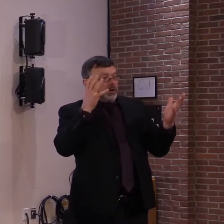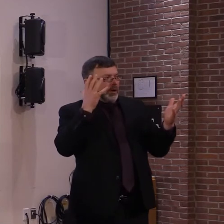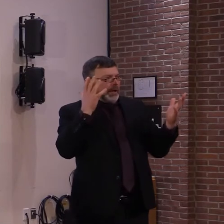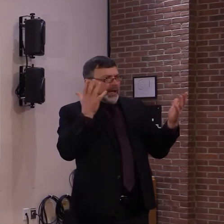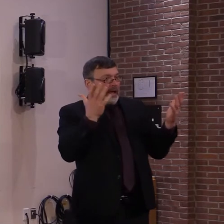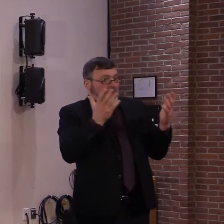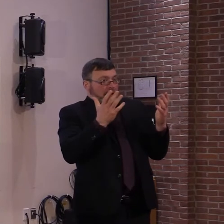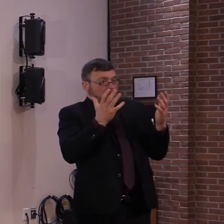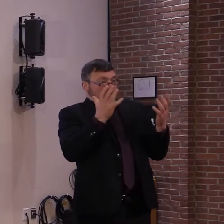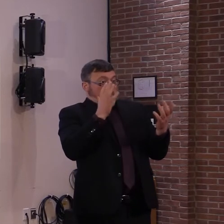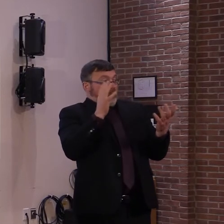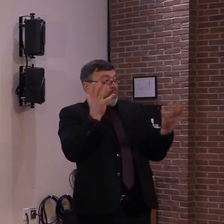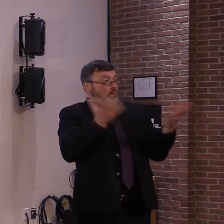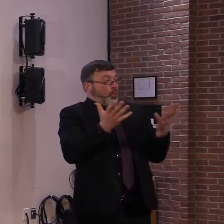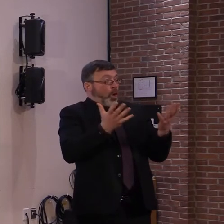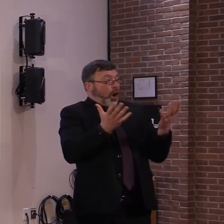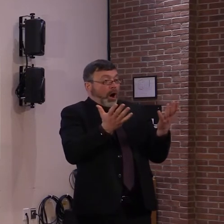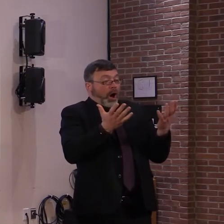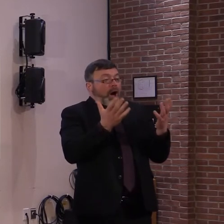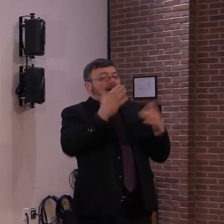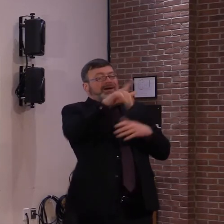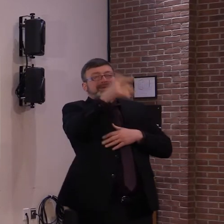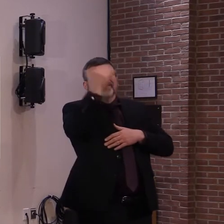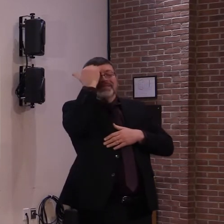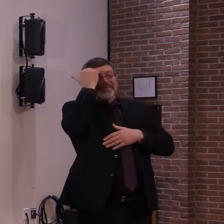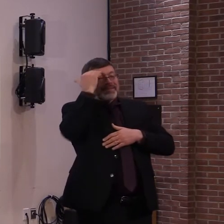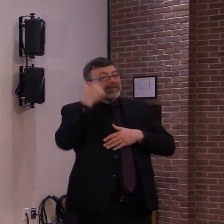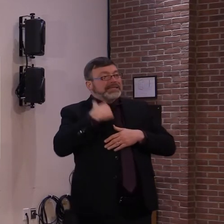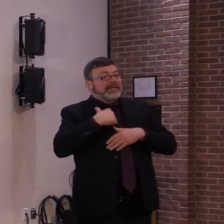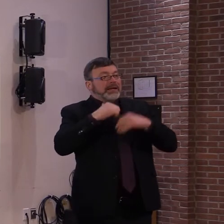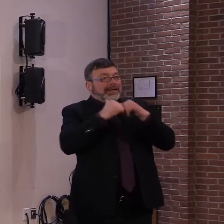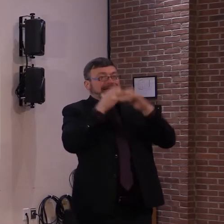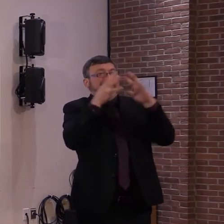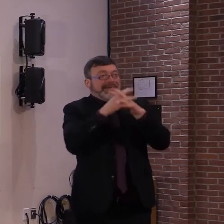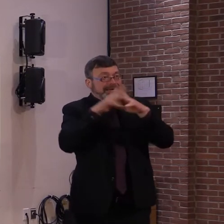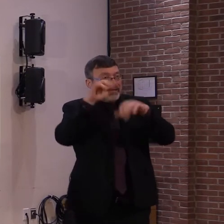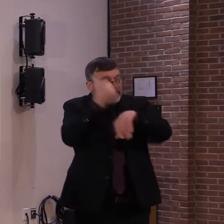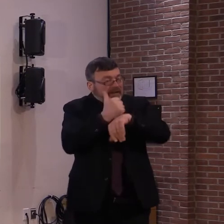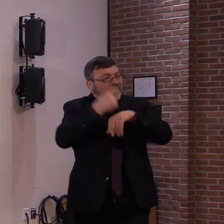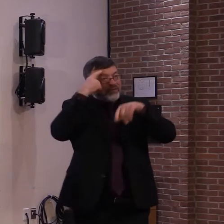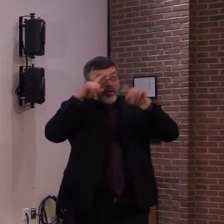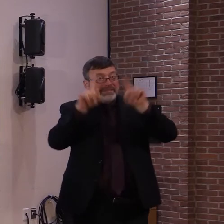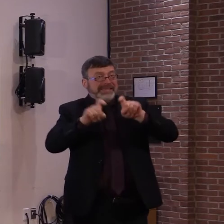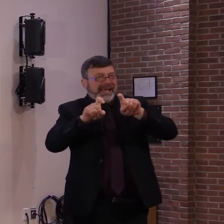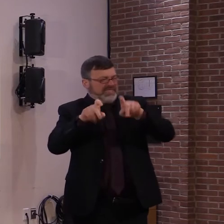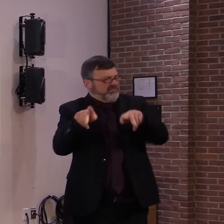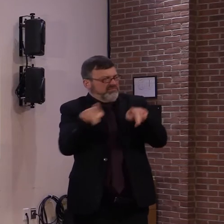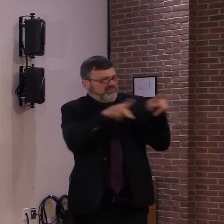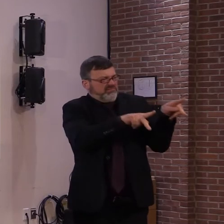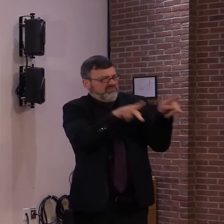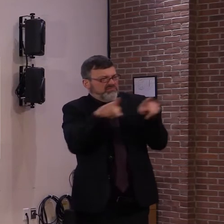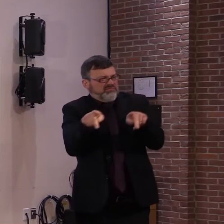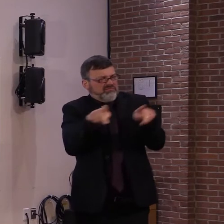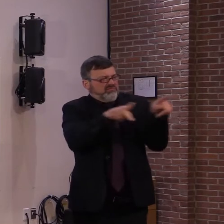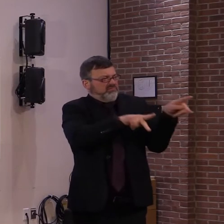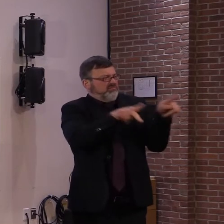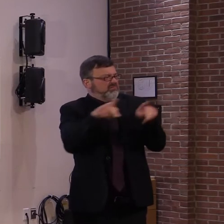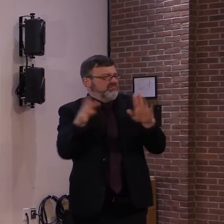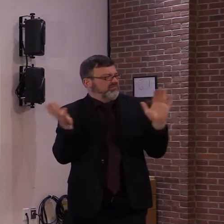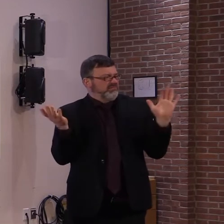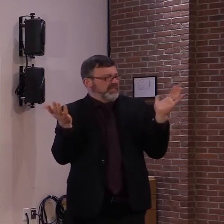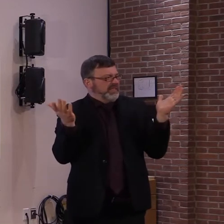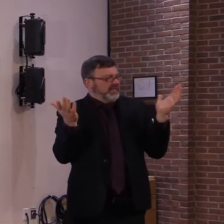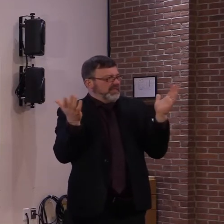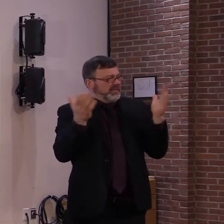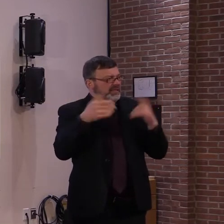see in a testing. You'll have a receptionist. You'll have somebody that will check you in. You'll have somebody that will make sure it's you.